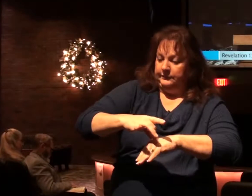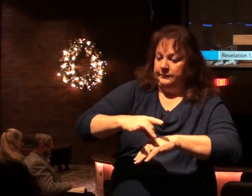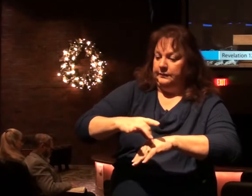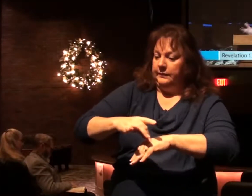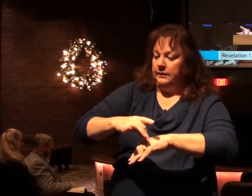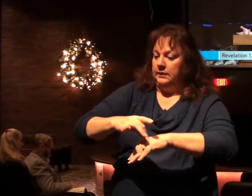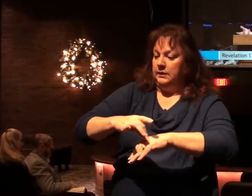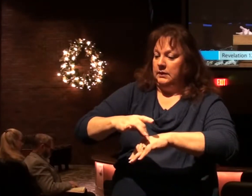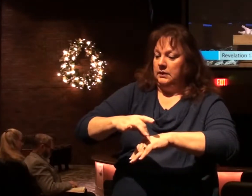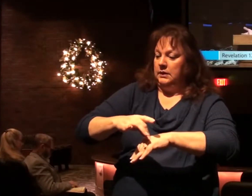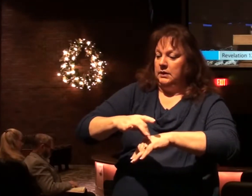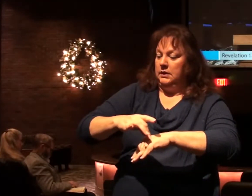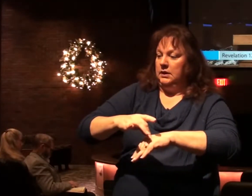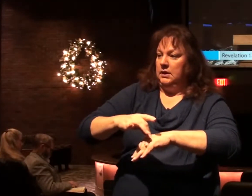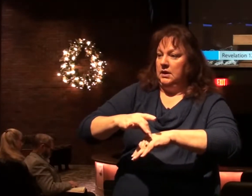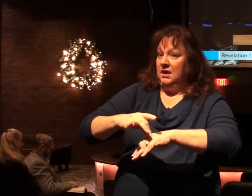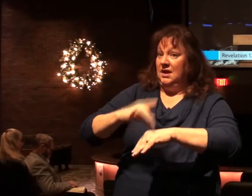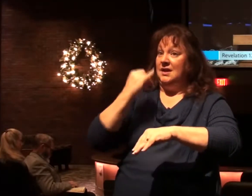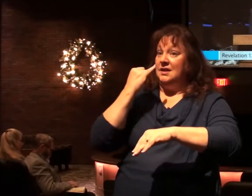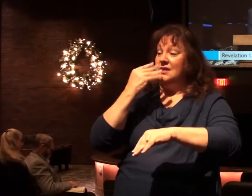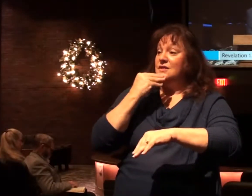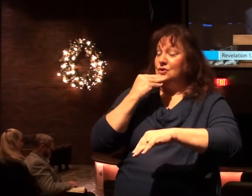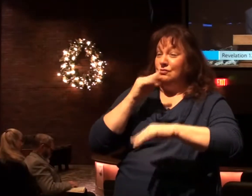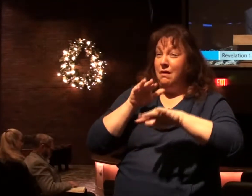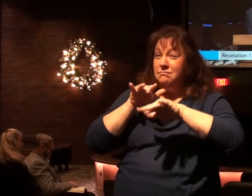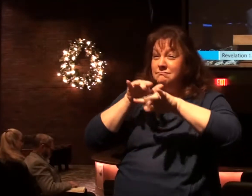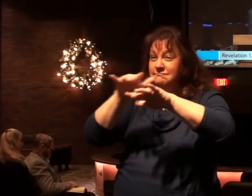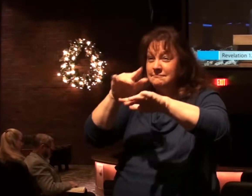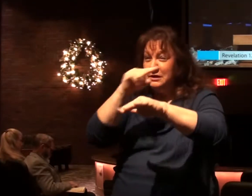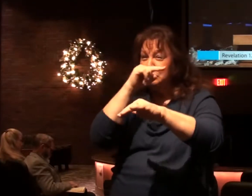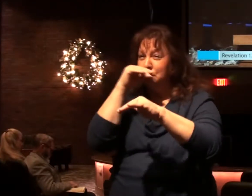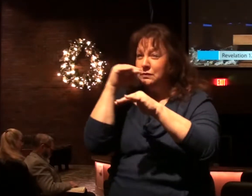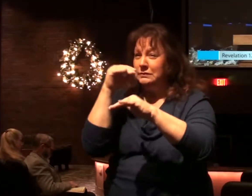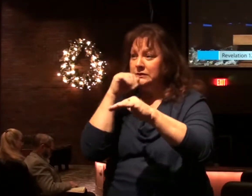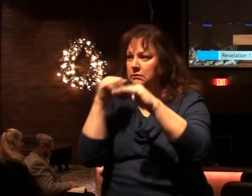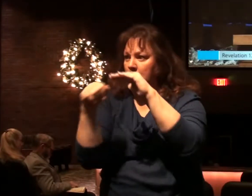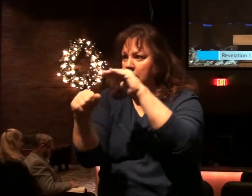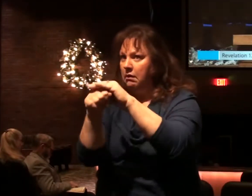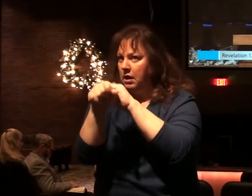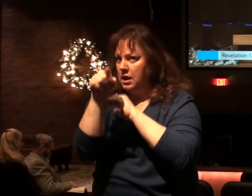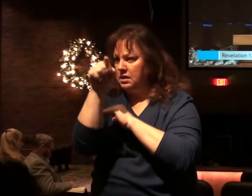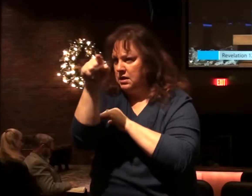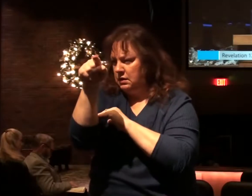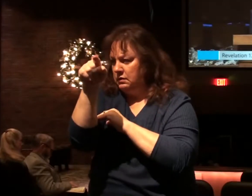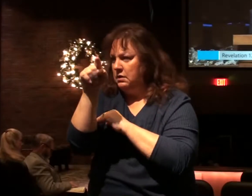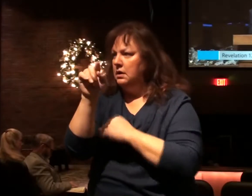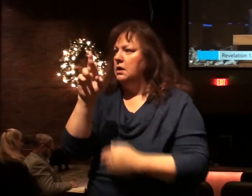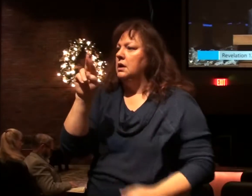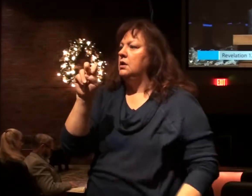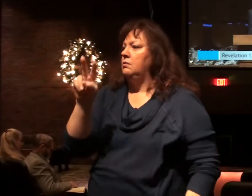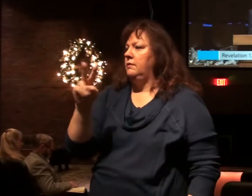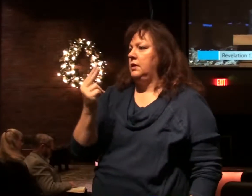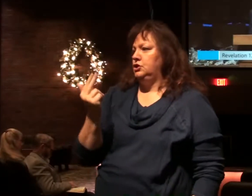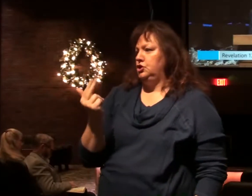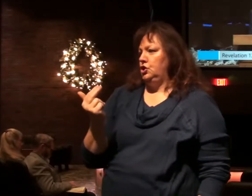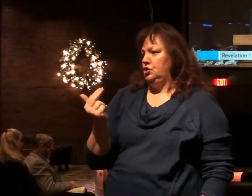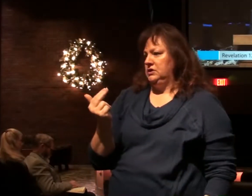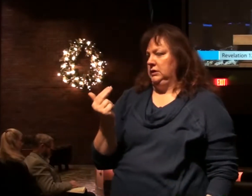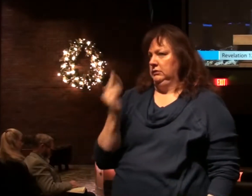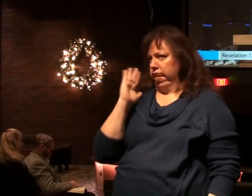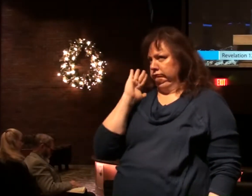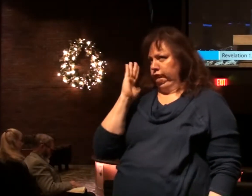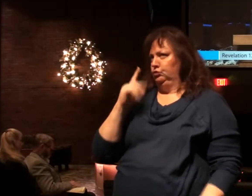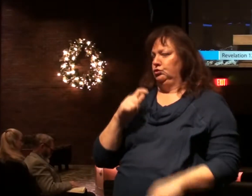will be running, hiding in the wilderness. We'll talk more about that when we get into chapter 13, the end of chapter 12, in a future